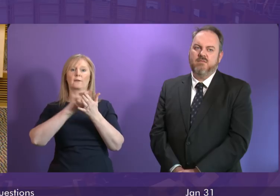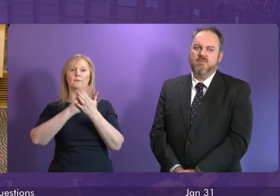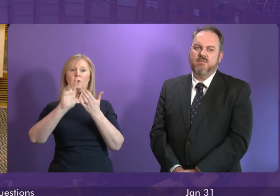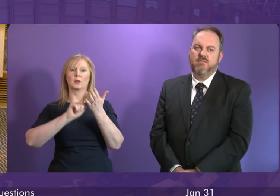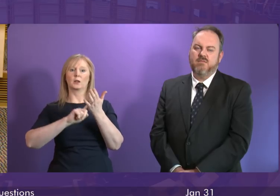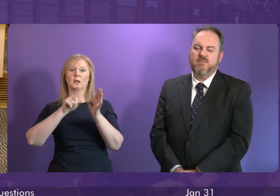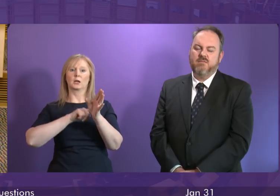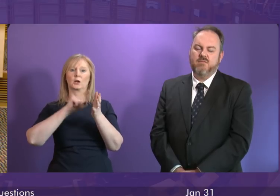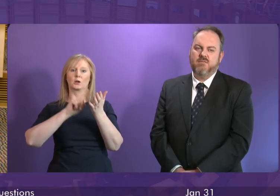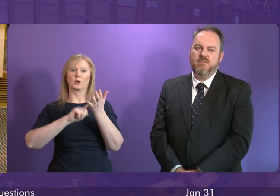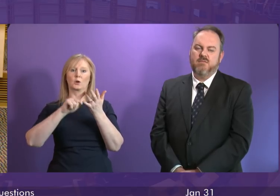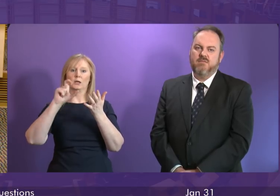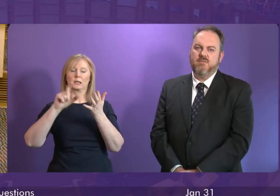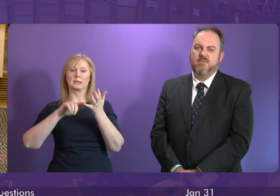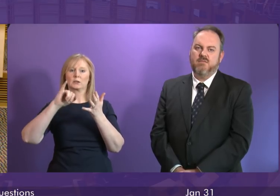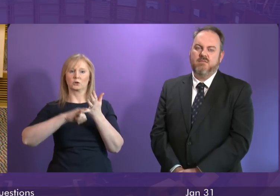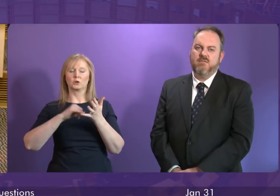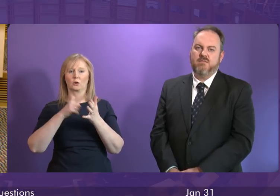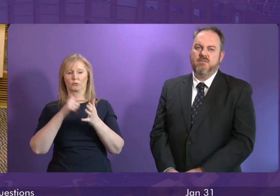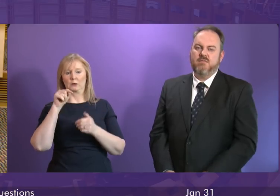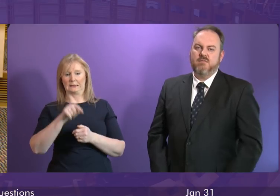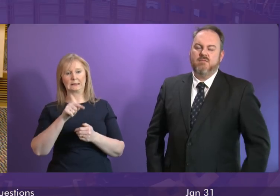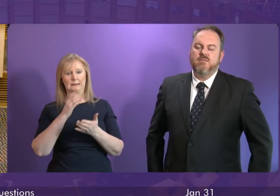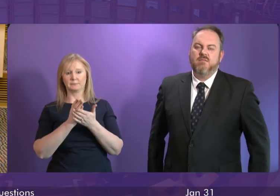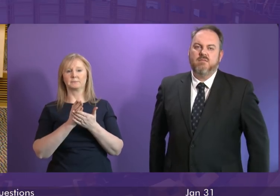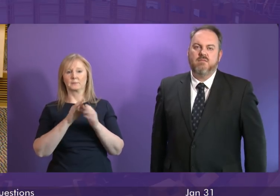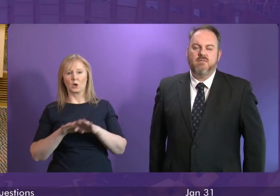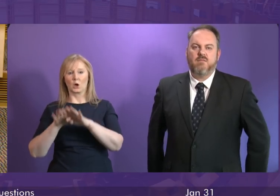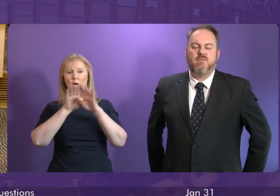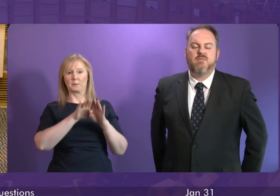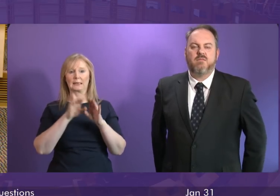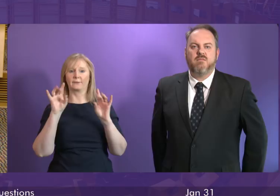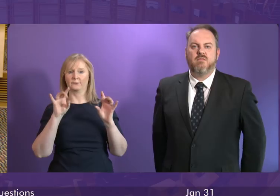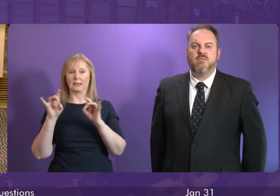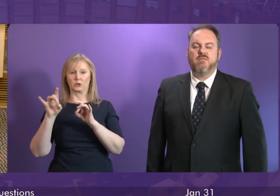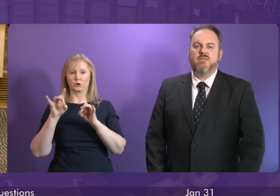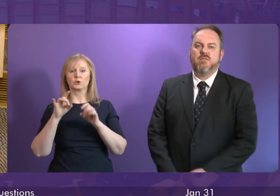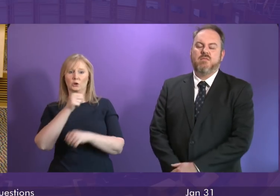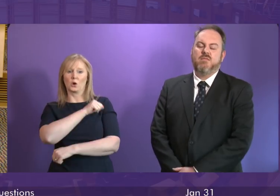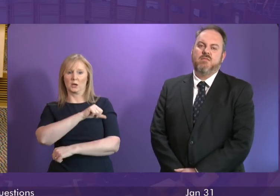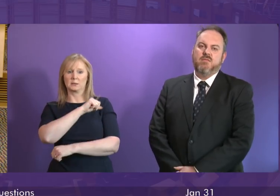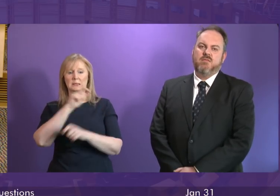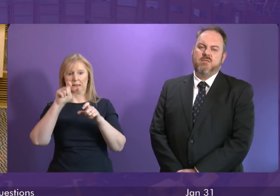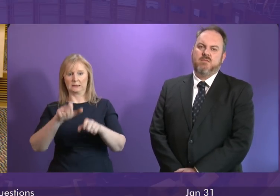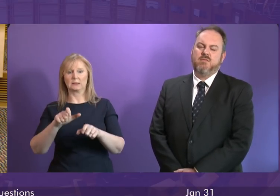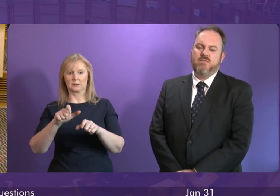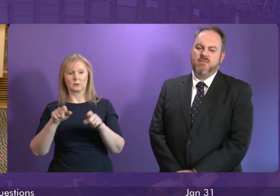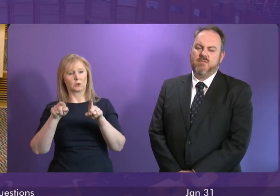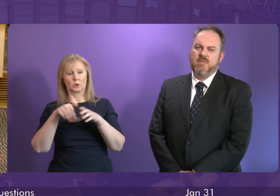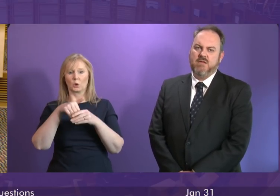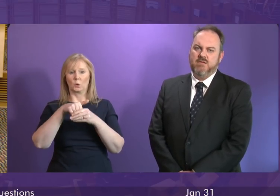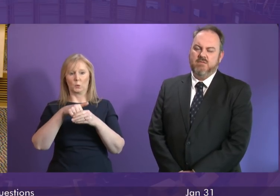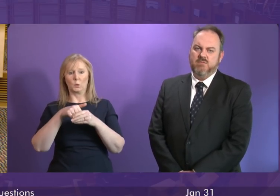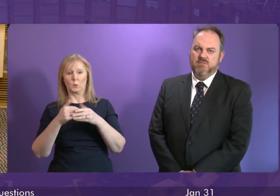unfortunately not an uncommon infection in people in hospital, including with neonatal babies.